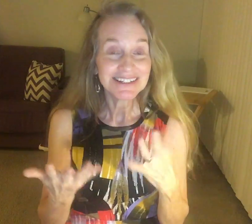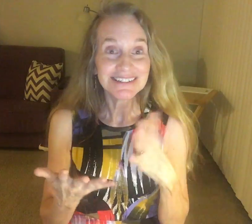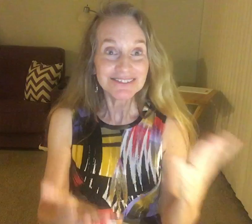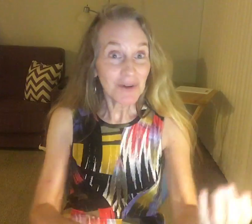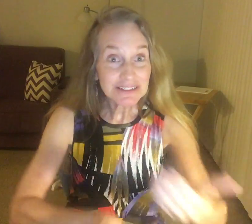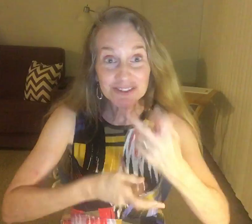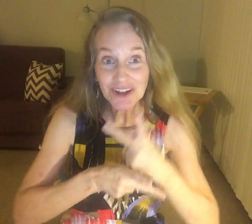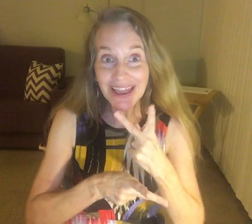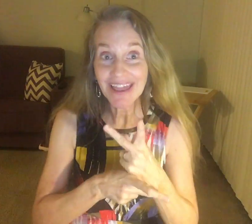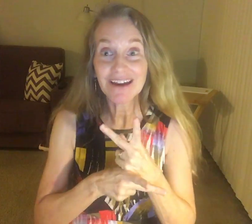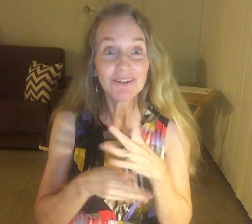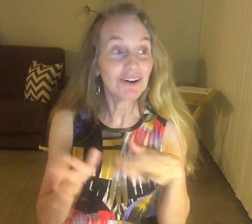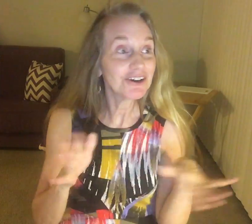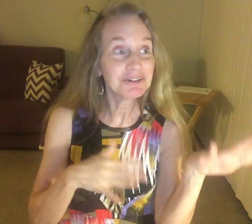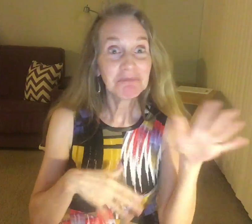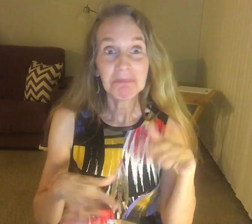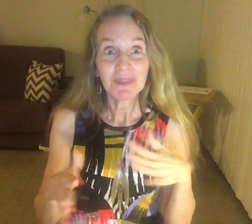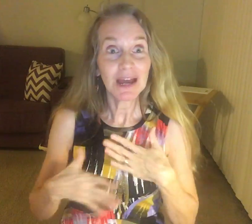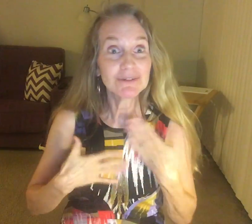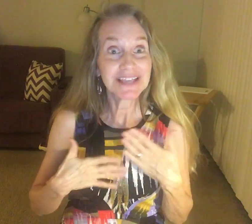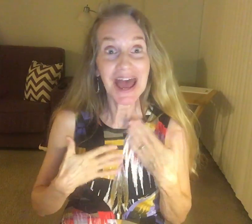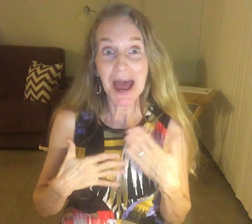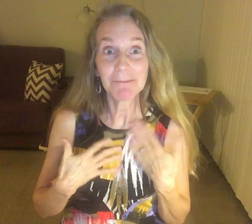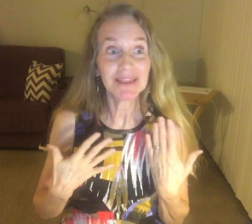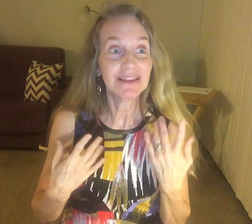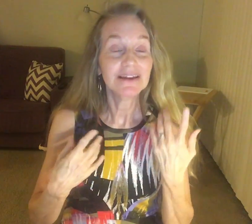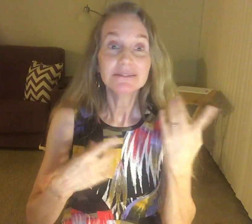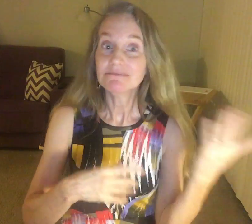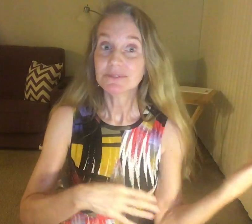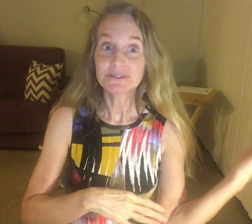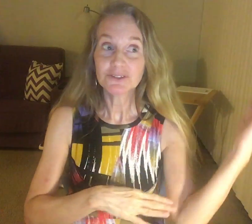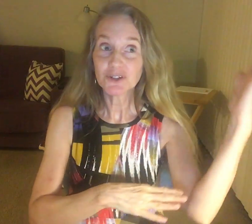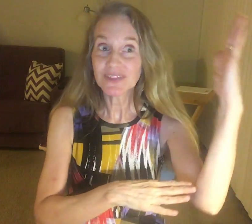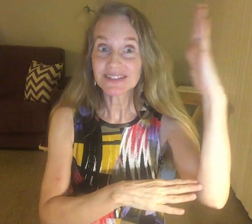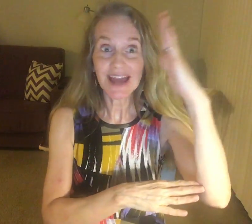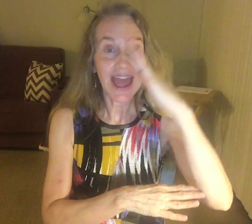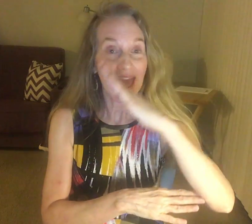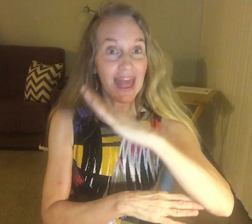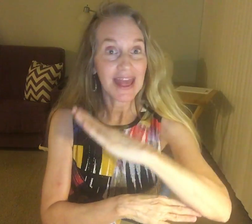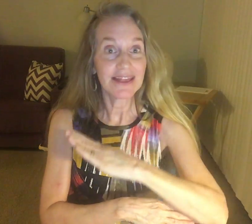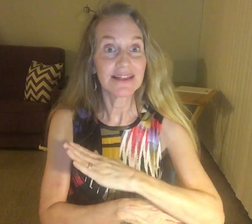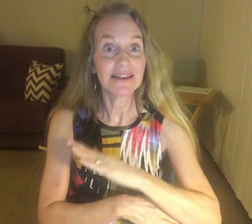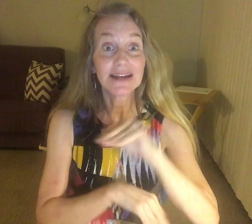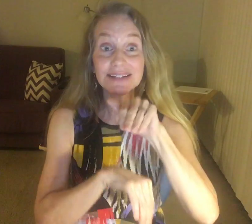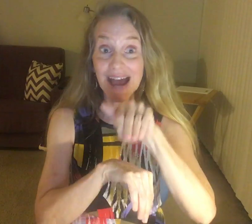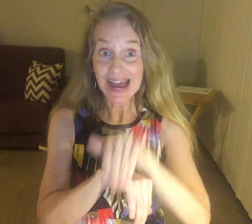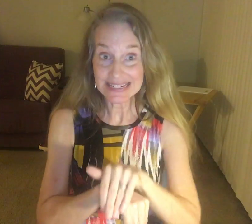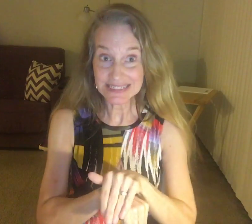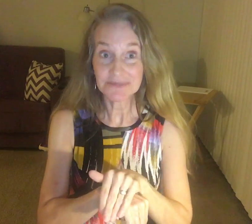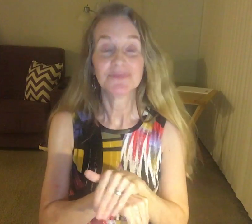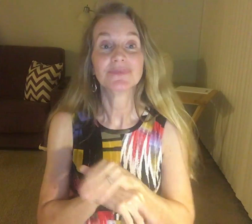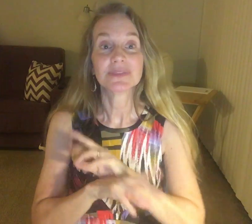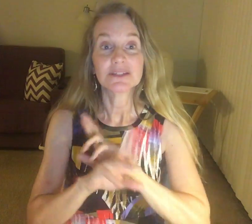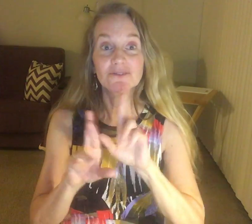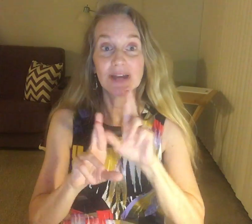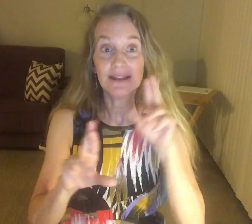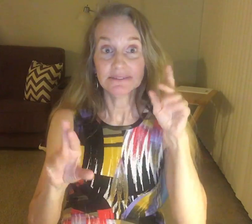so I took care of her, and I was happy, to the day, and night, ready,